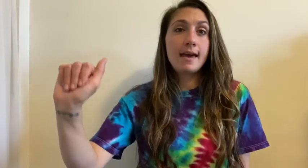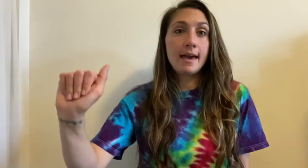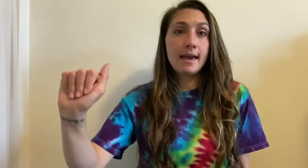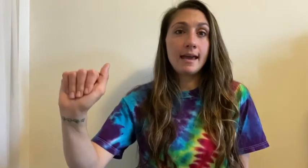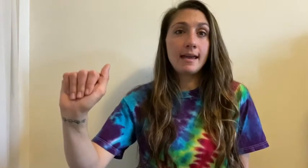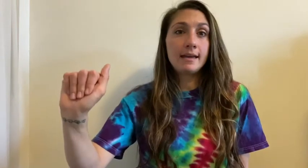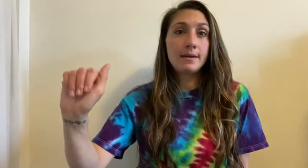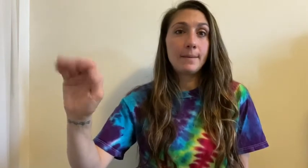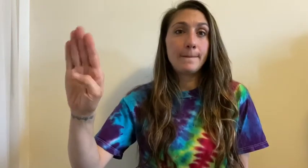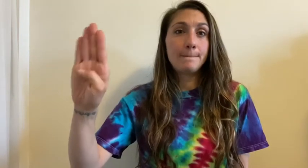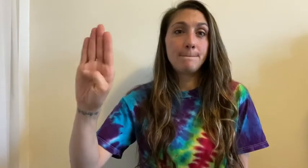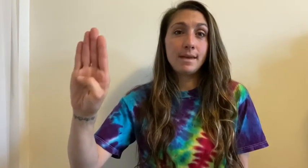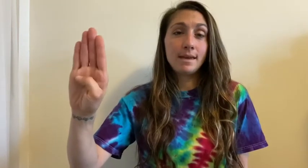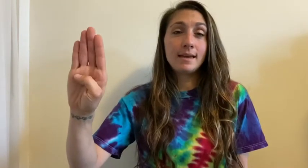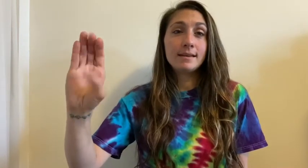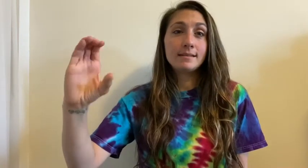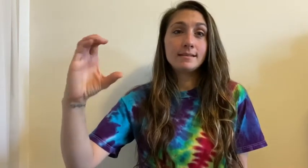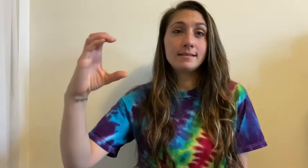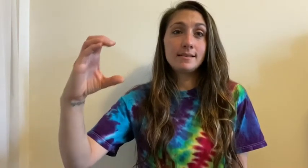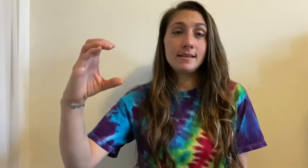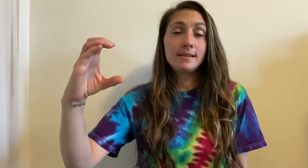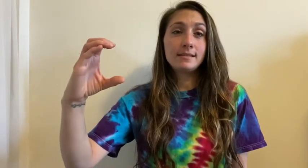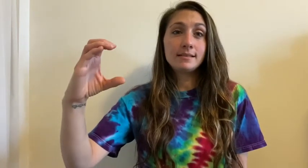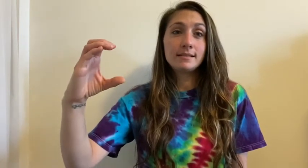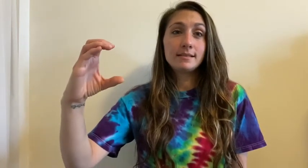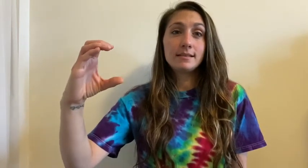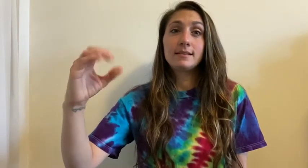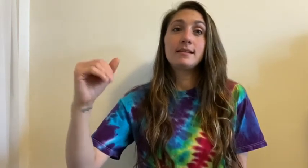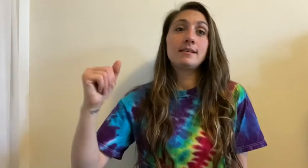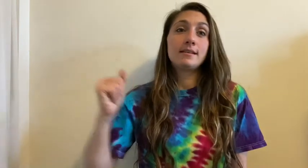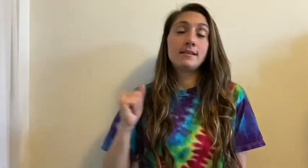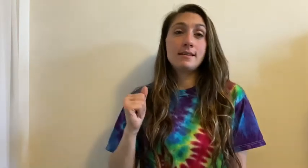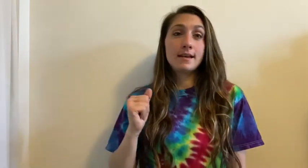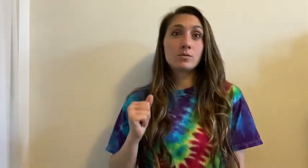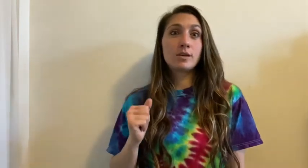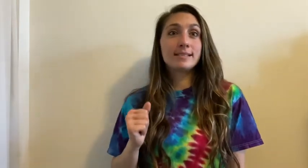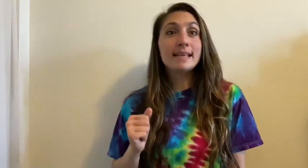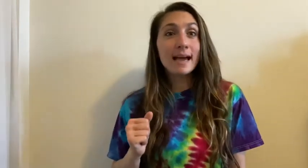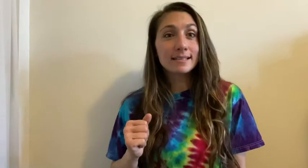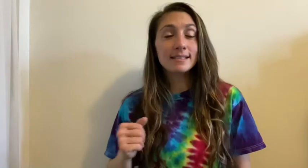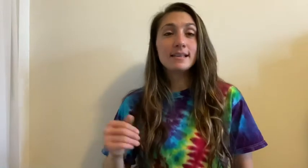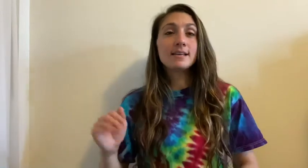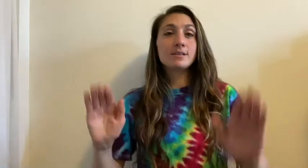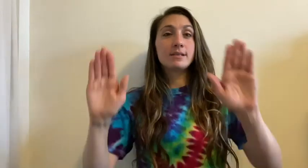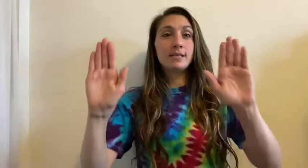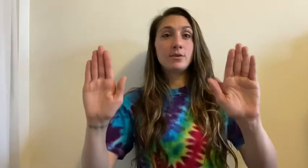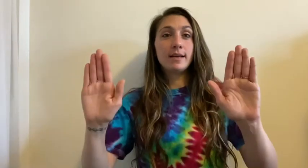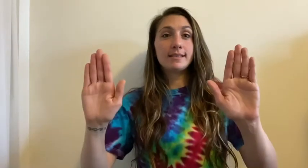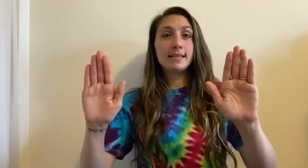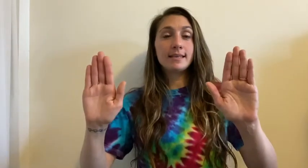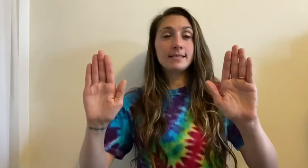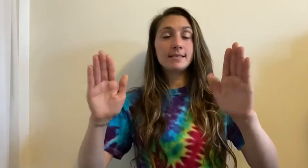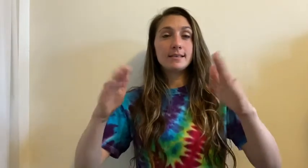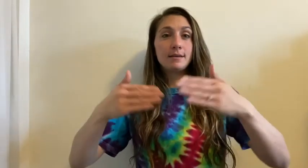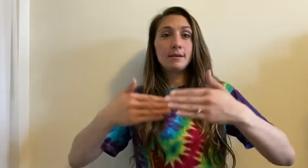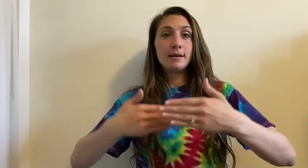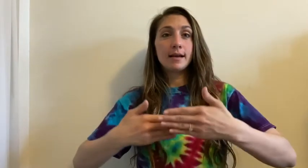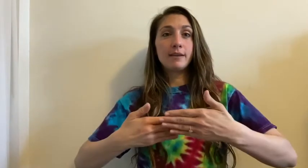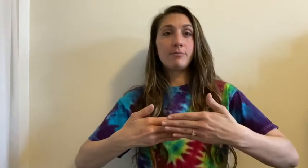A-B-C's. The next word is next. So we're gonna take two hands like this, kind of put